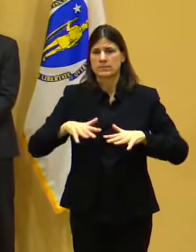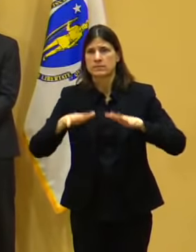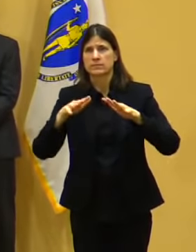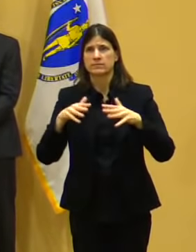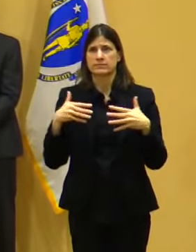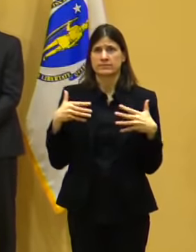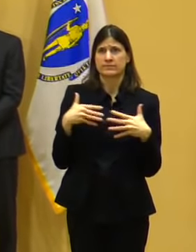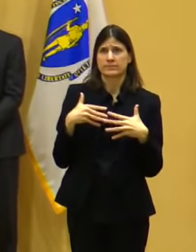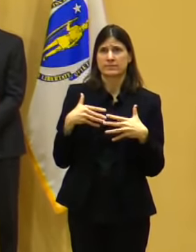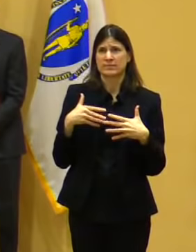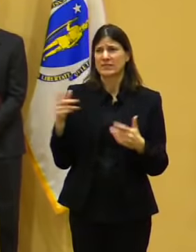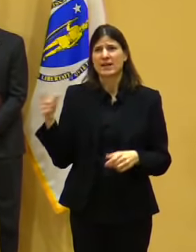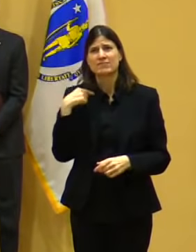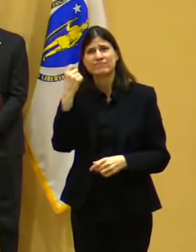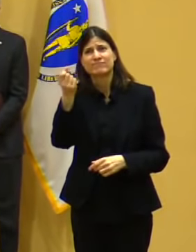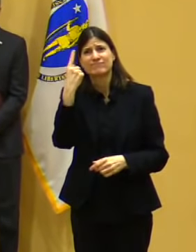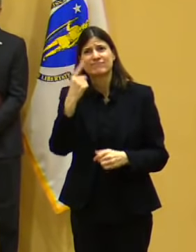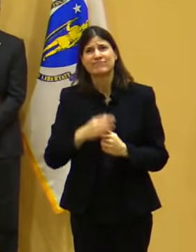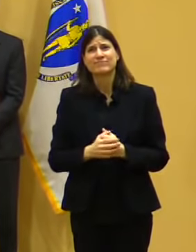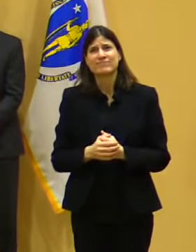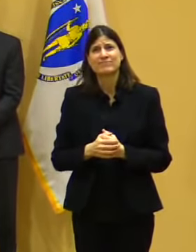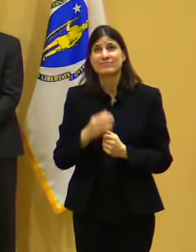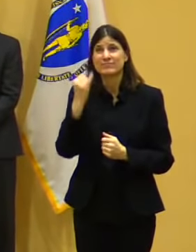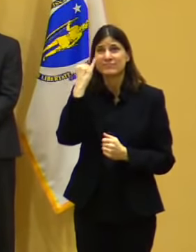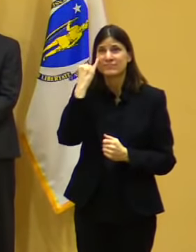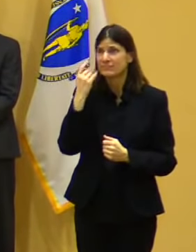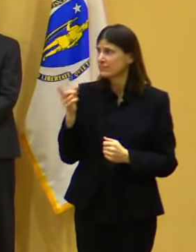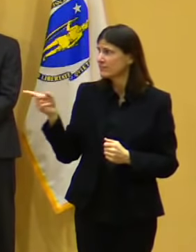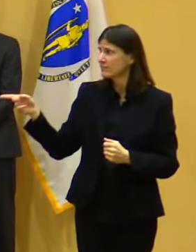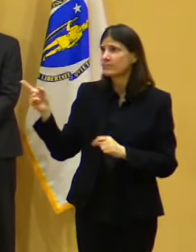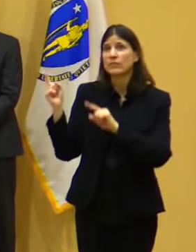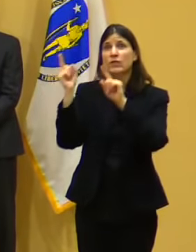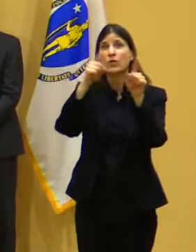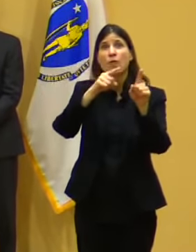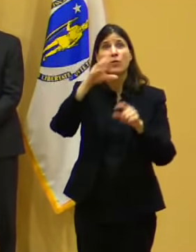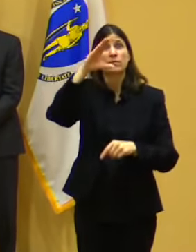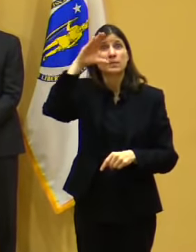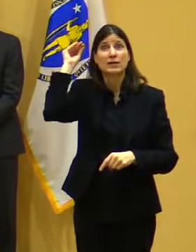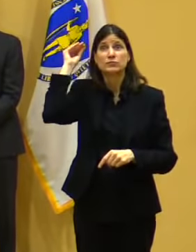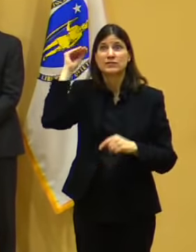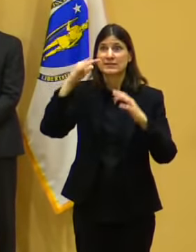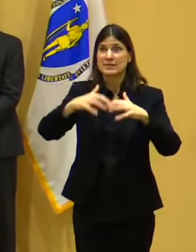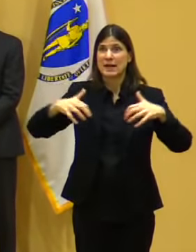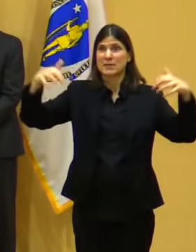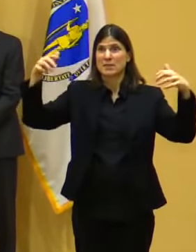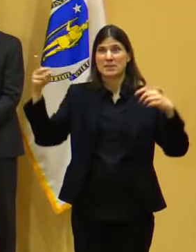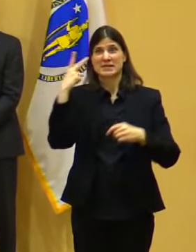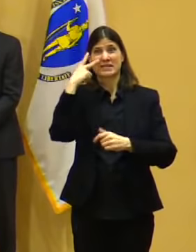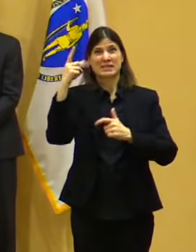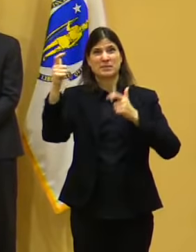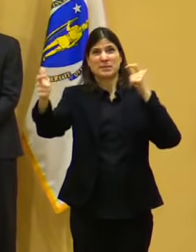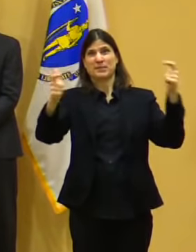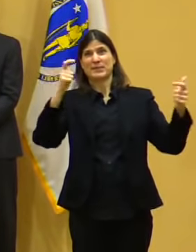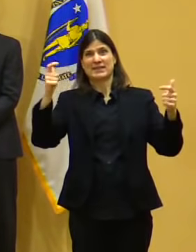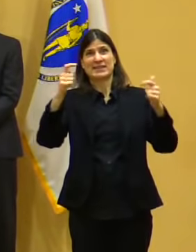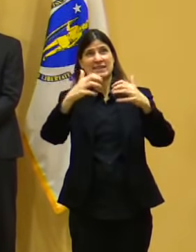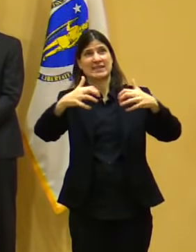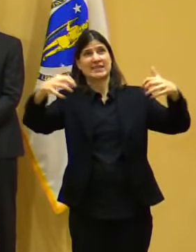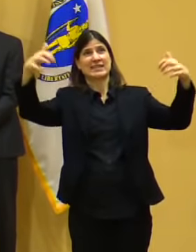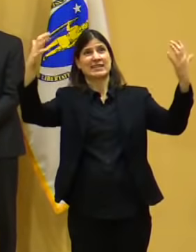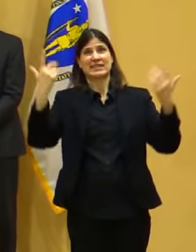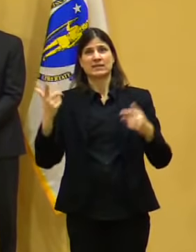game at Gillette, so I can imagine a senior trying to, you know, think about going to the Gillette Stadium. But by allowing a caregiver